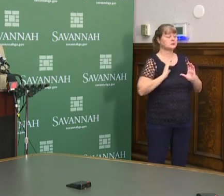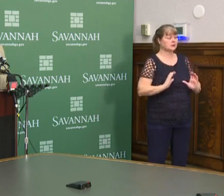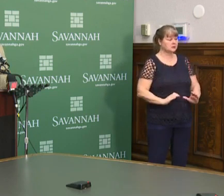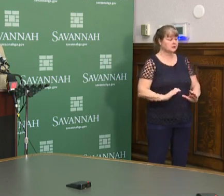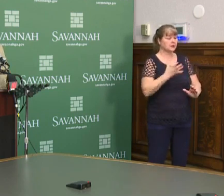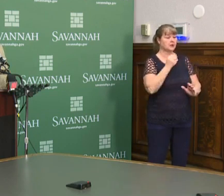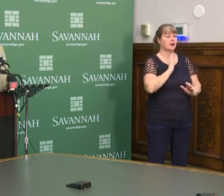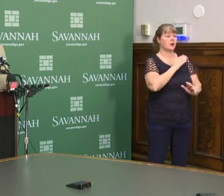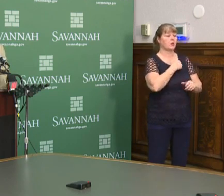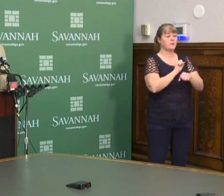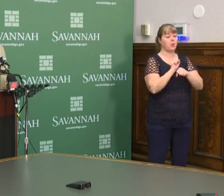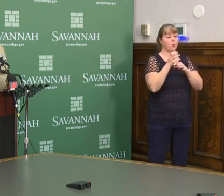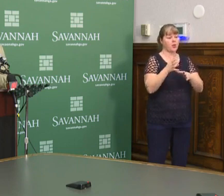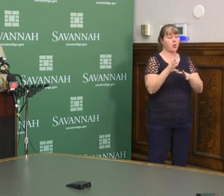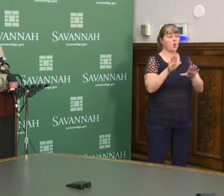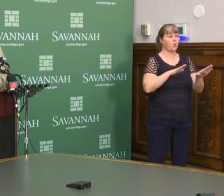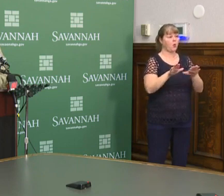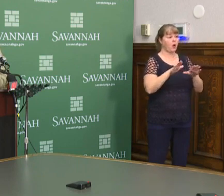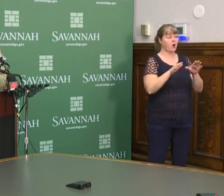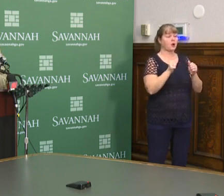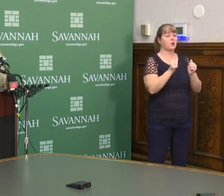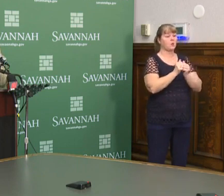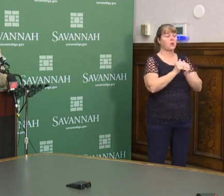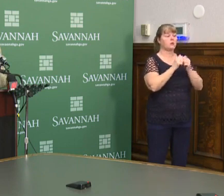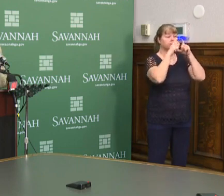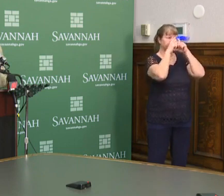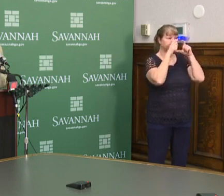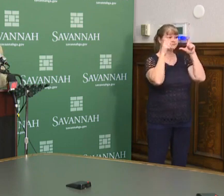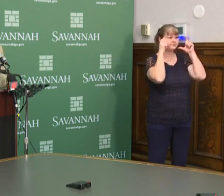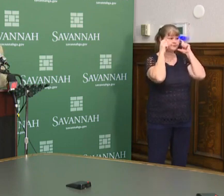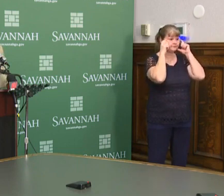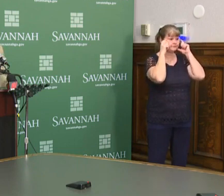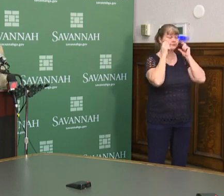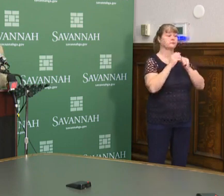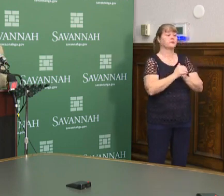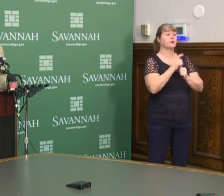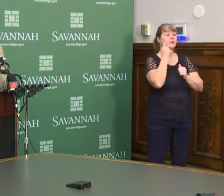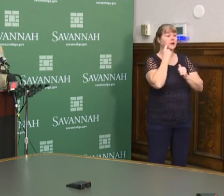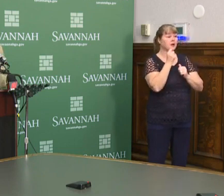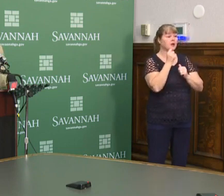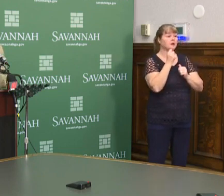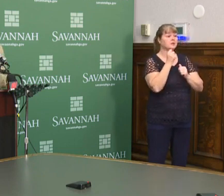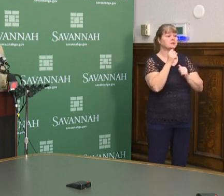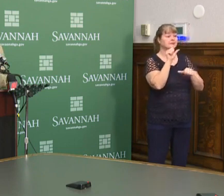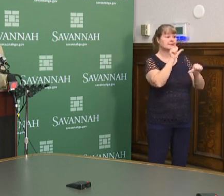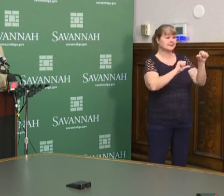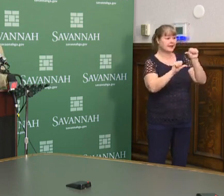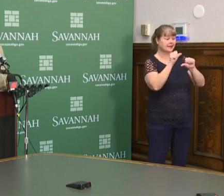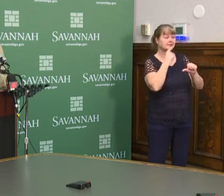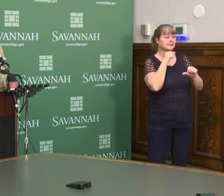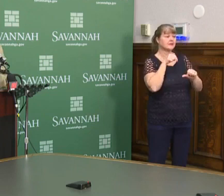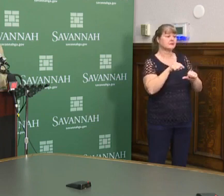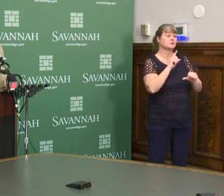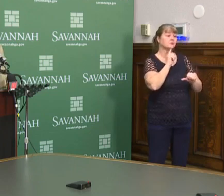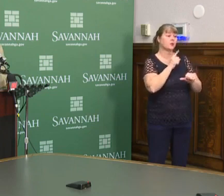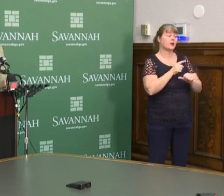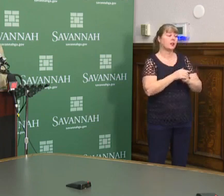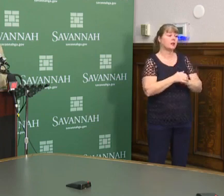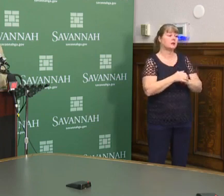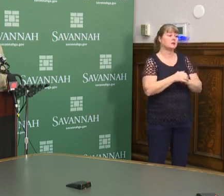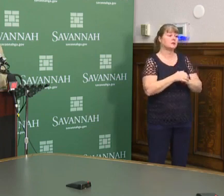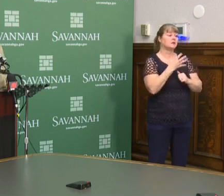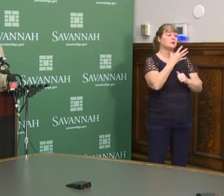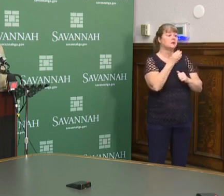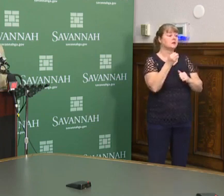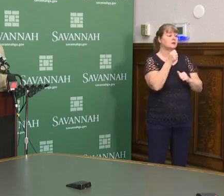and our employees walking around, um, with face coverings because the science says that this is real. Um,